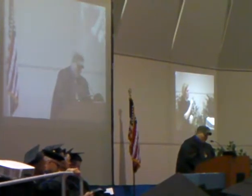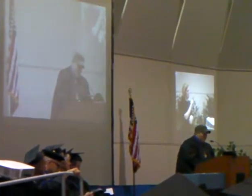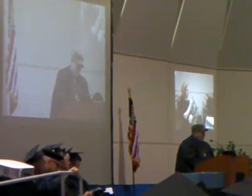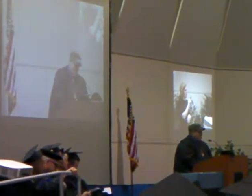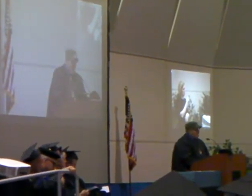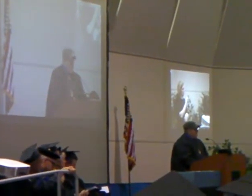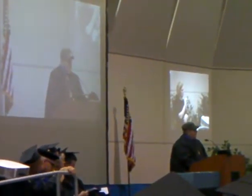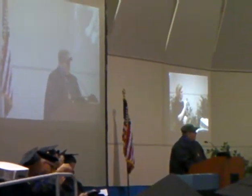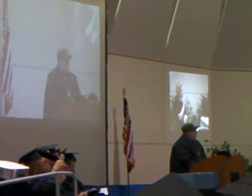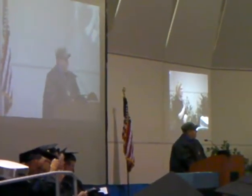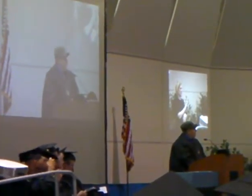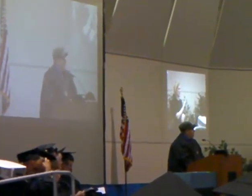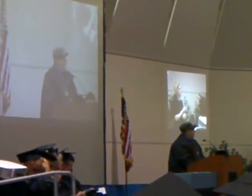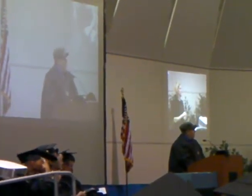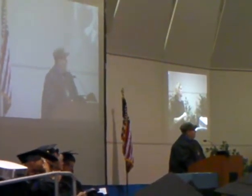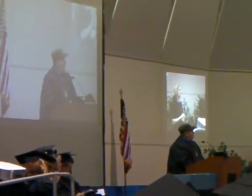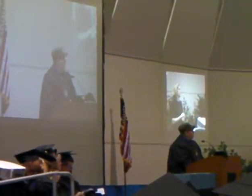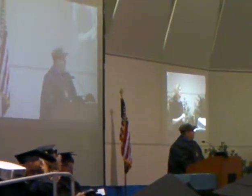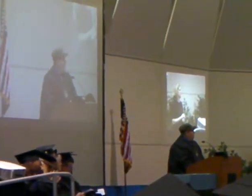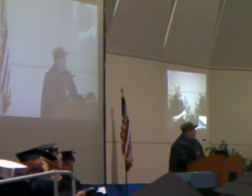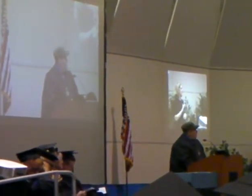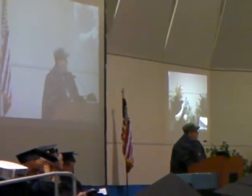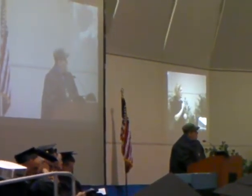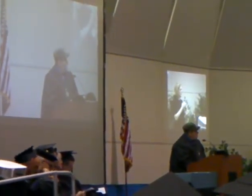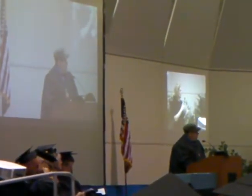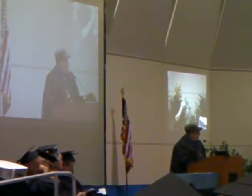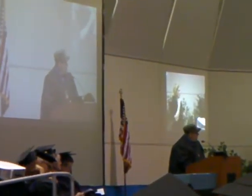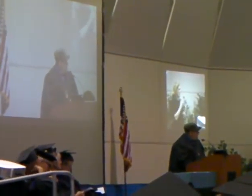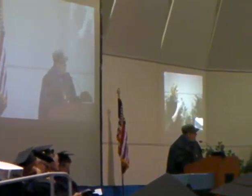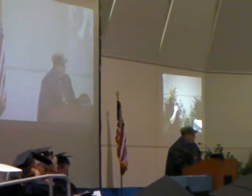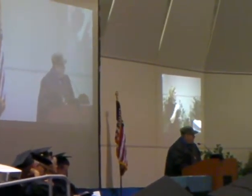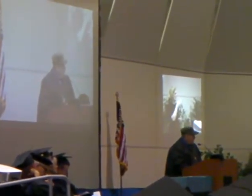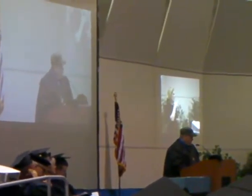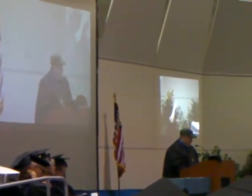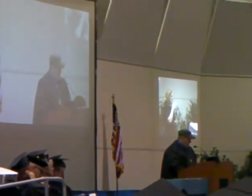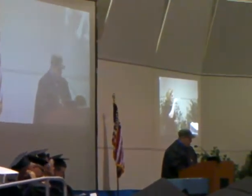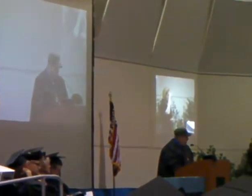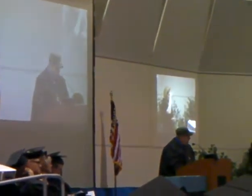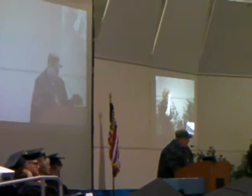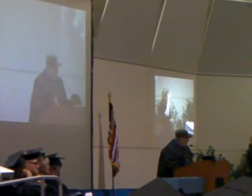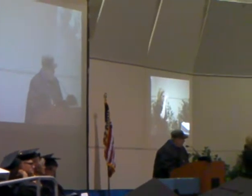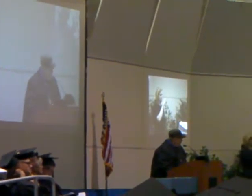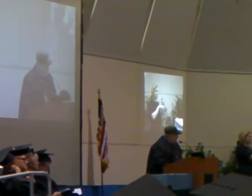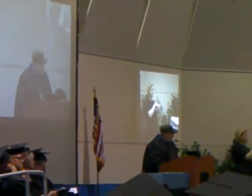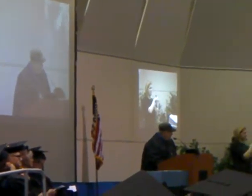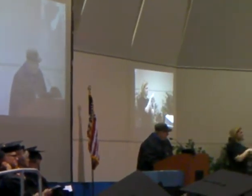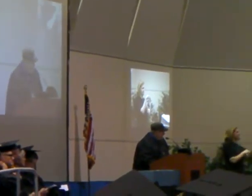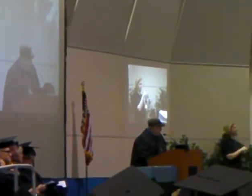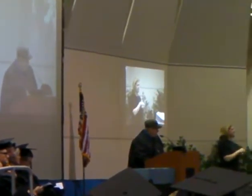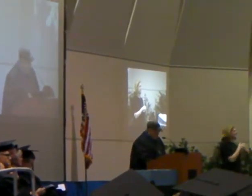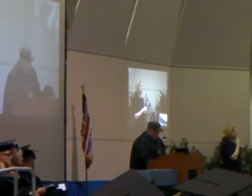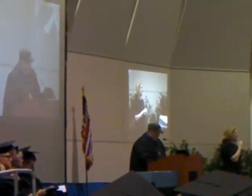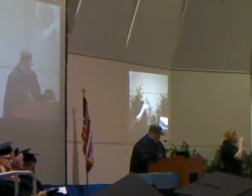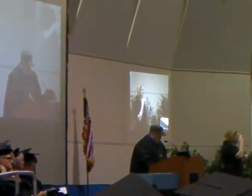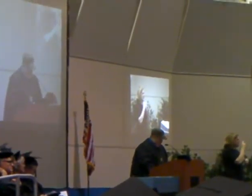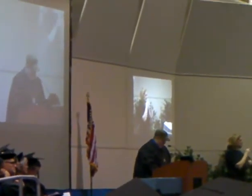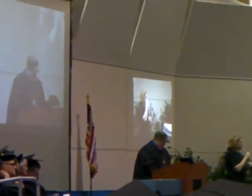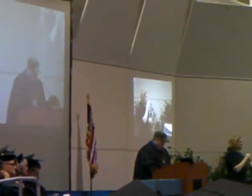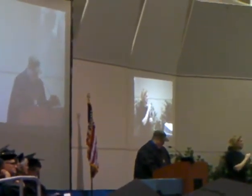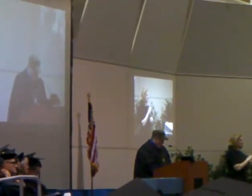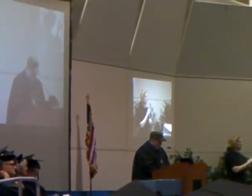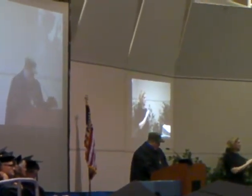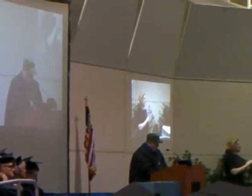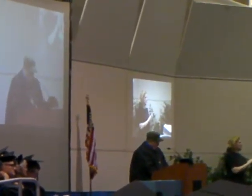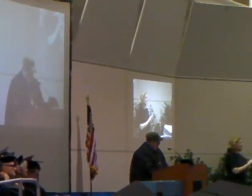I also want to thank my mom and my dad. They're sitting in the audience. Thanks for the nice surprise today. It was